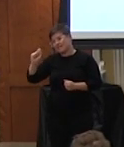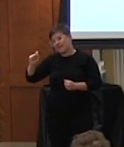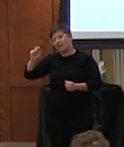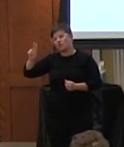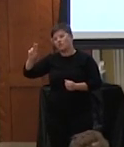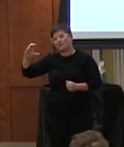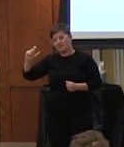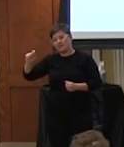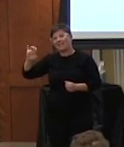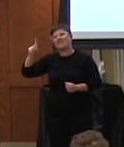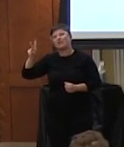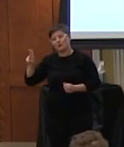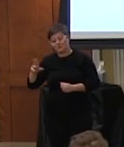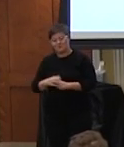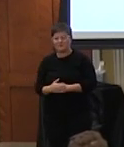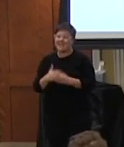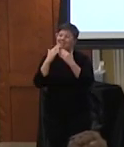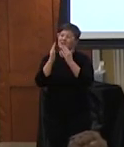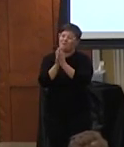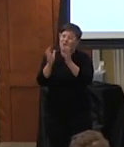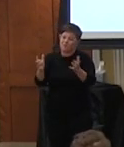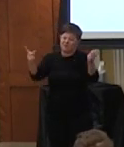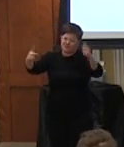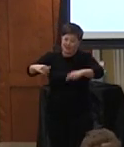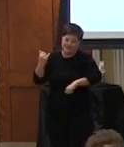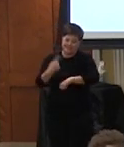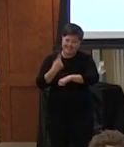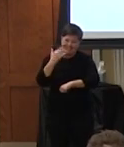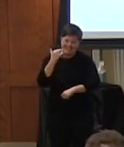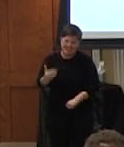.edu thank you very much for coming today